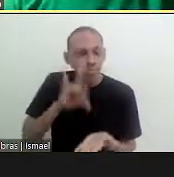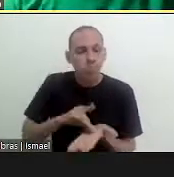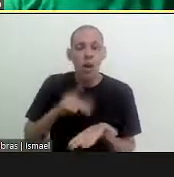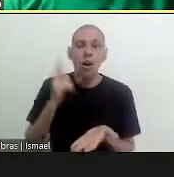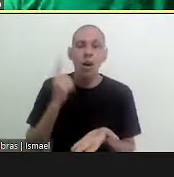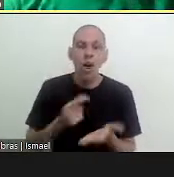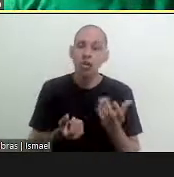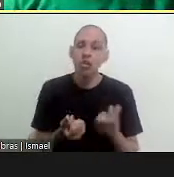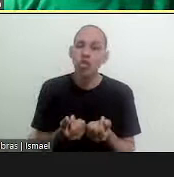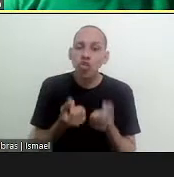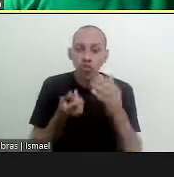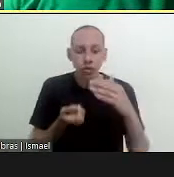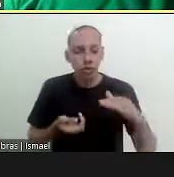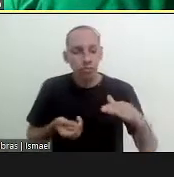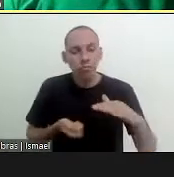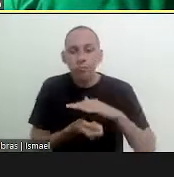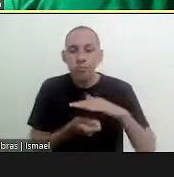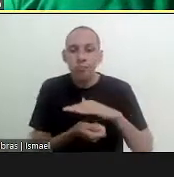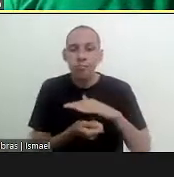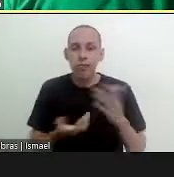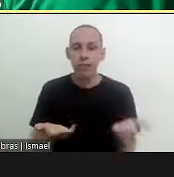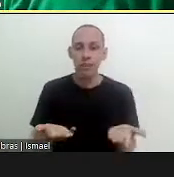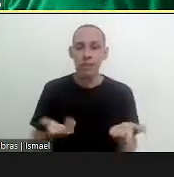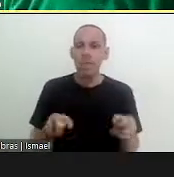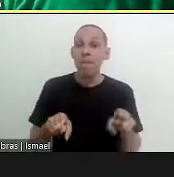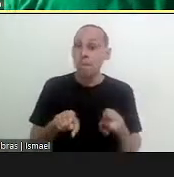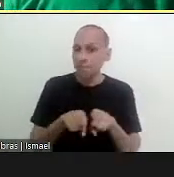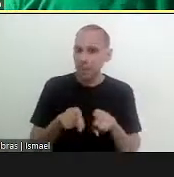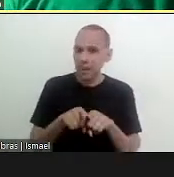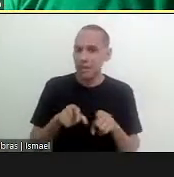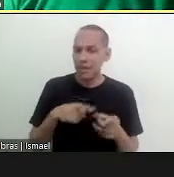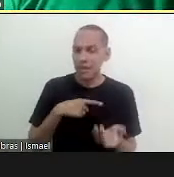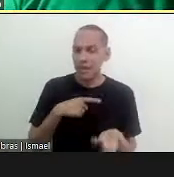for them to have issues of legitimacy funding